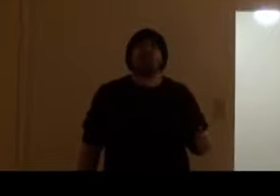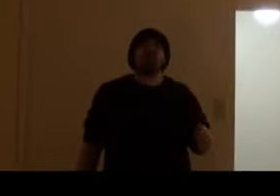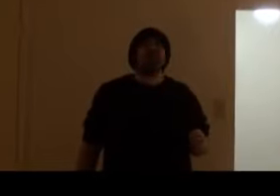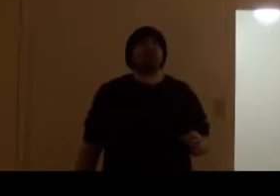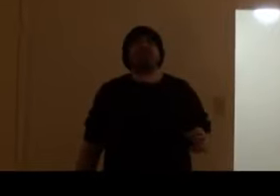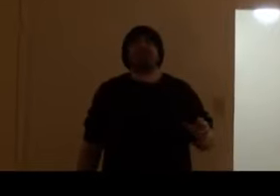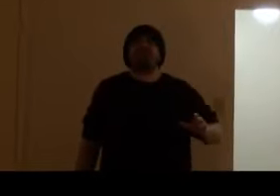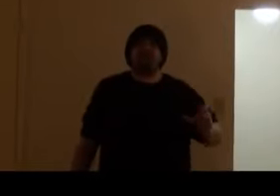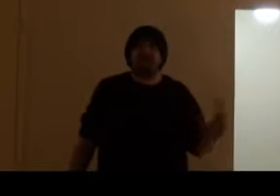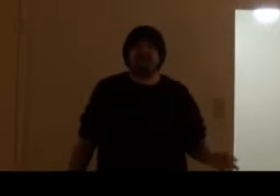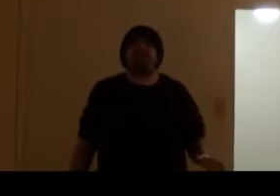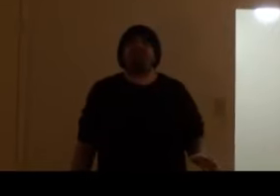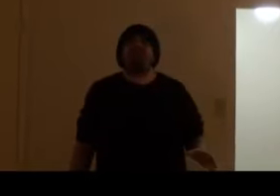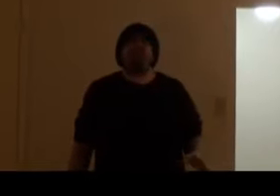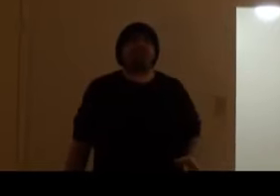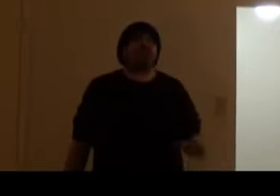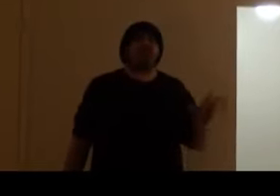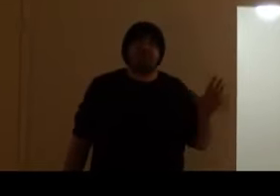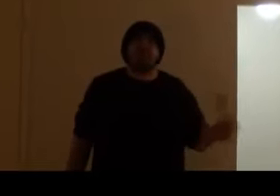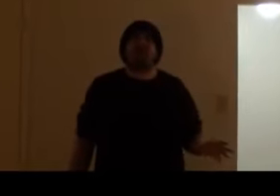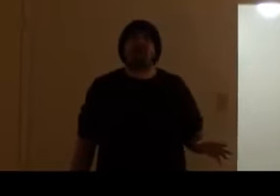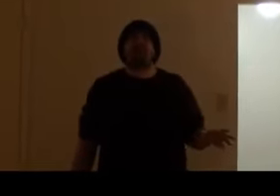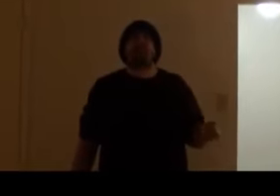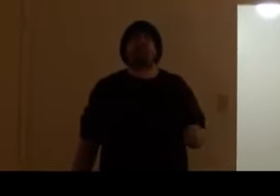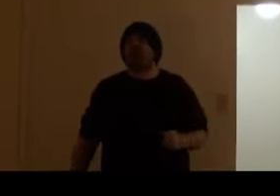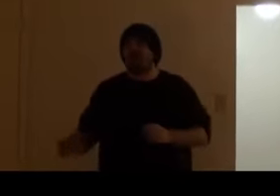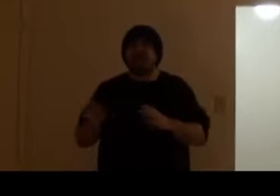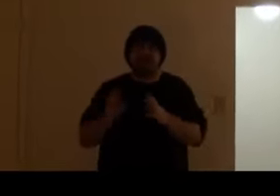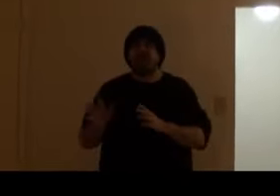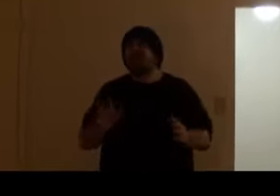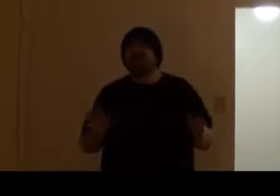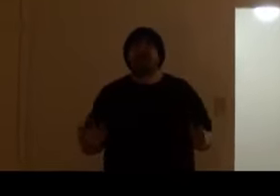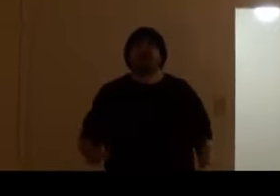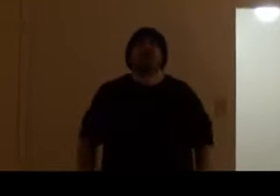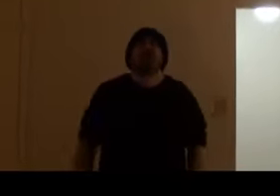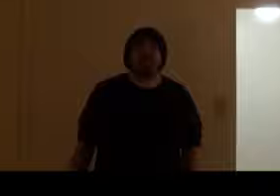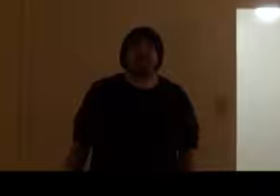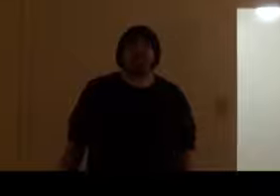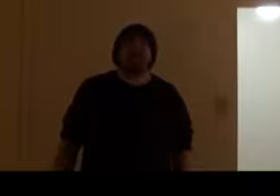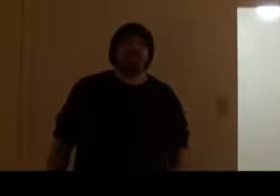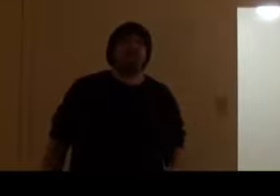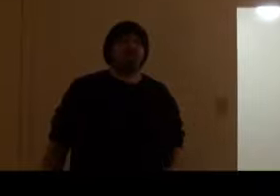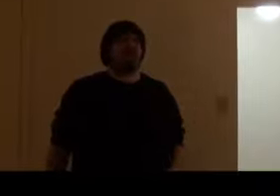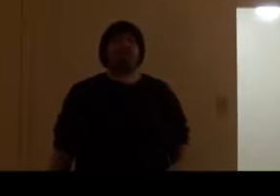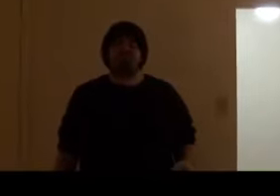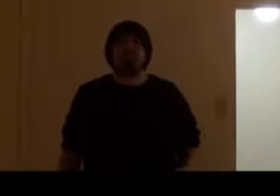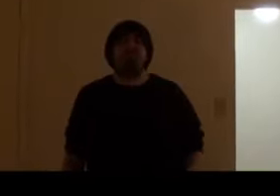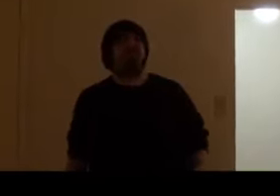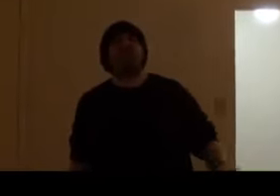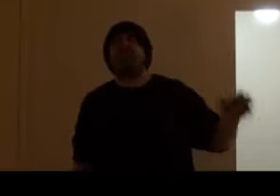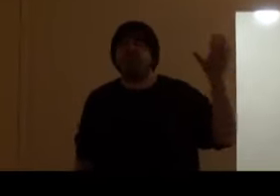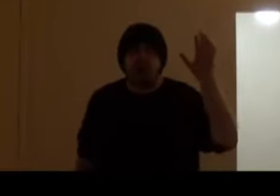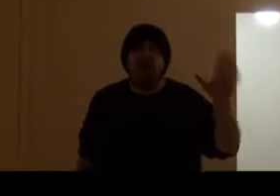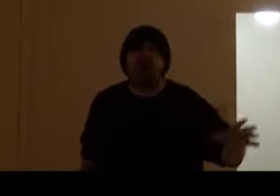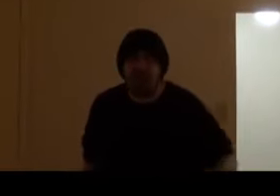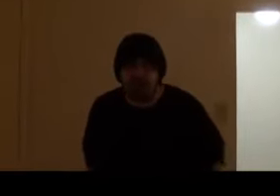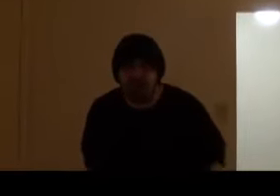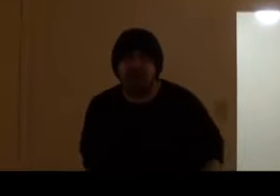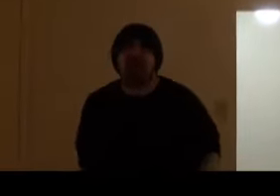heard that he steals stuff from other wrestlers, ideas, and shit. Well, the proof was there on Monday,